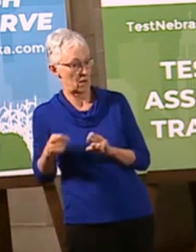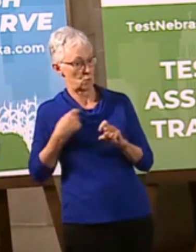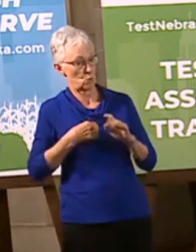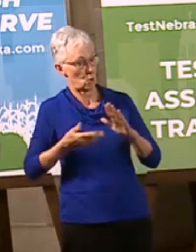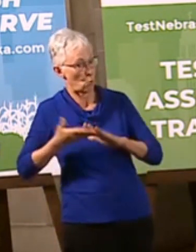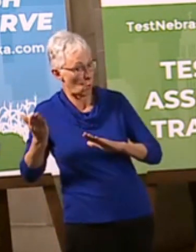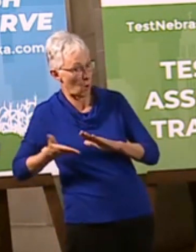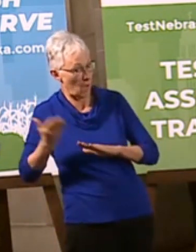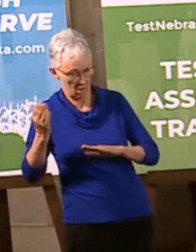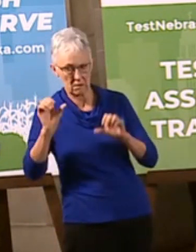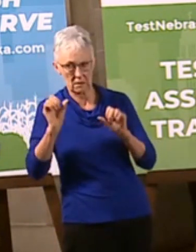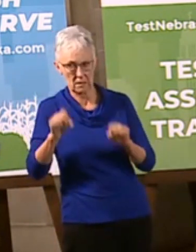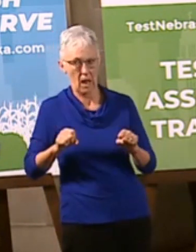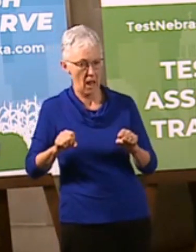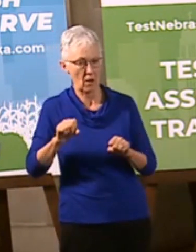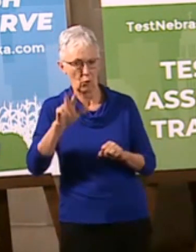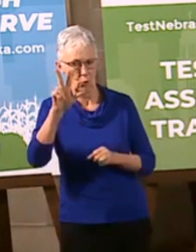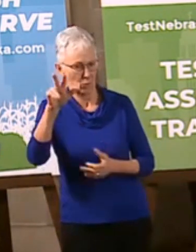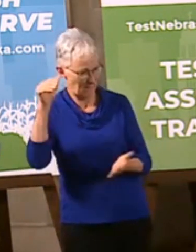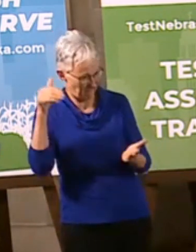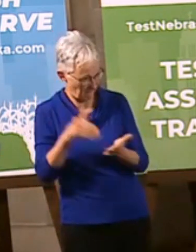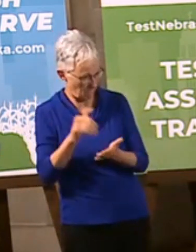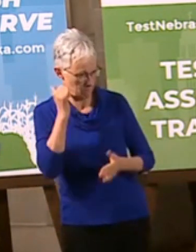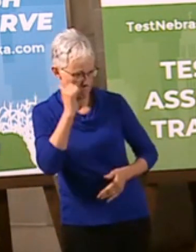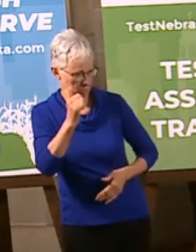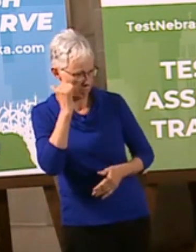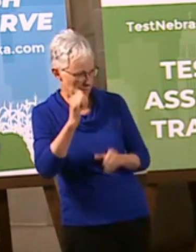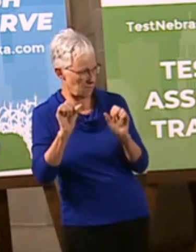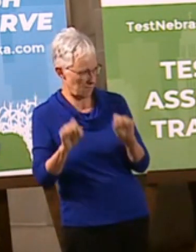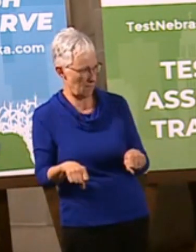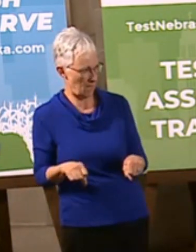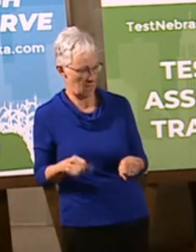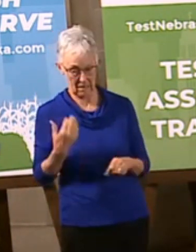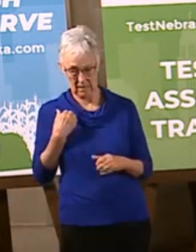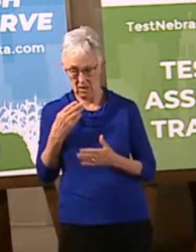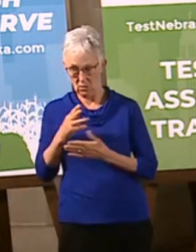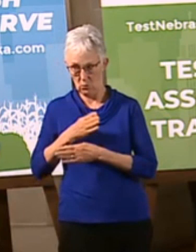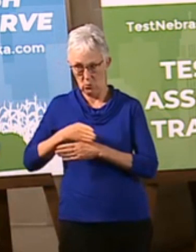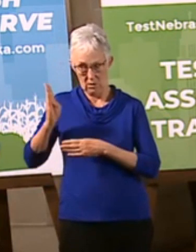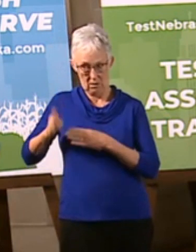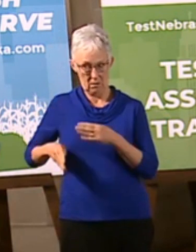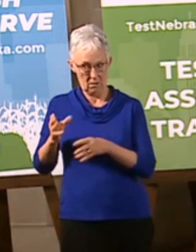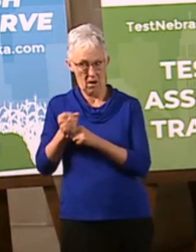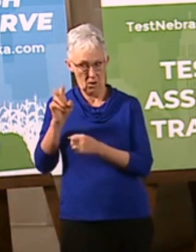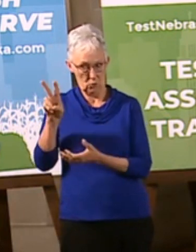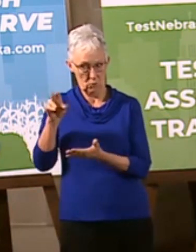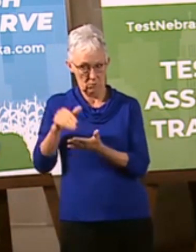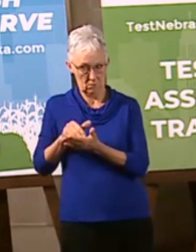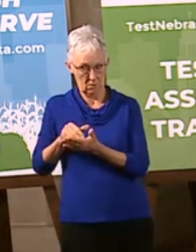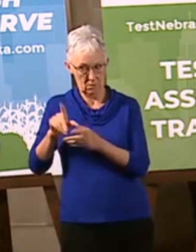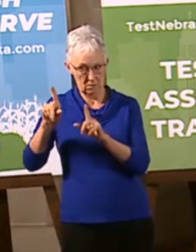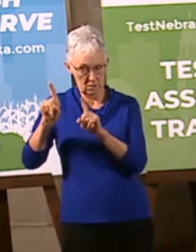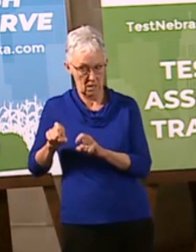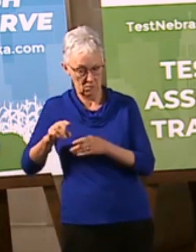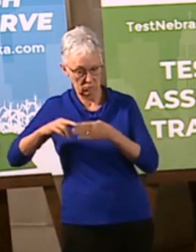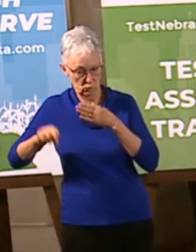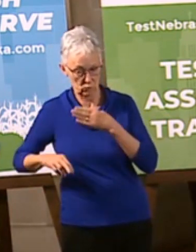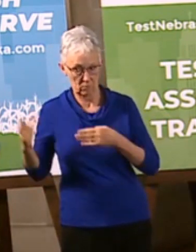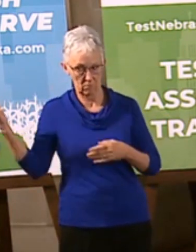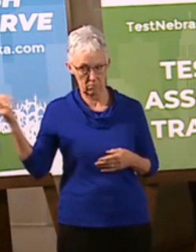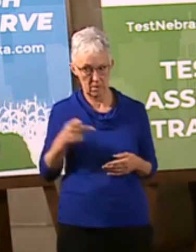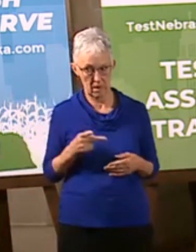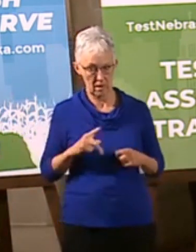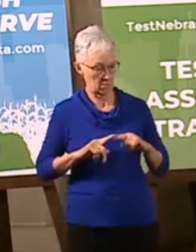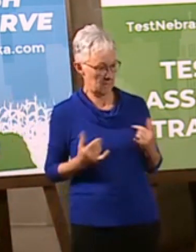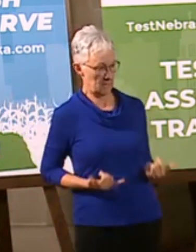over the weekend I mentioned we got 2,000 tests back. Generally we're shooting between anywhere between six and 800 tests a day. So you can see this